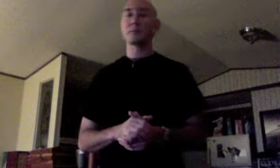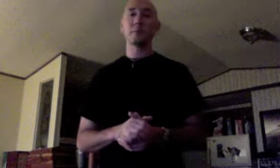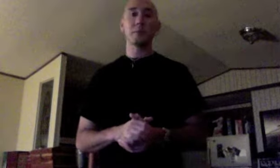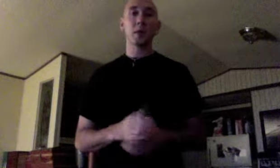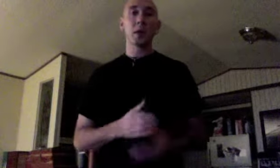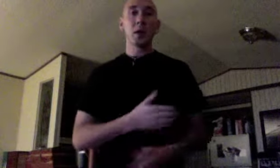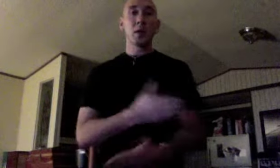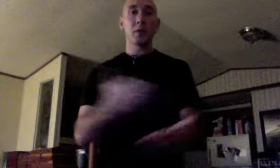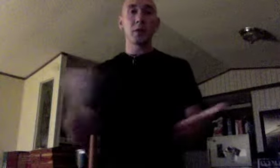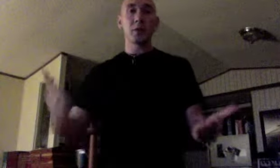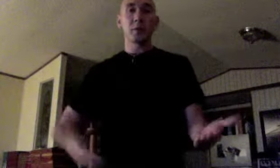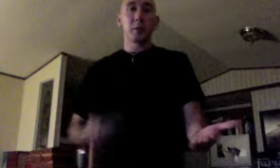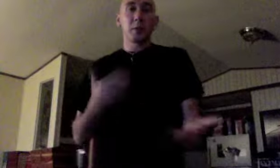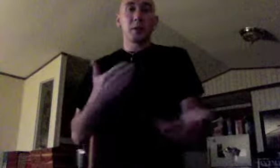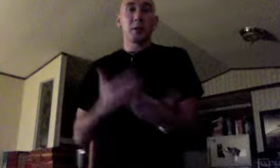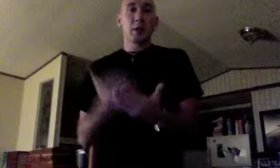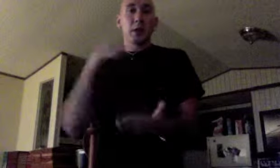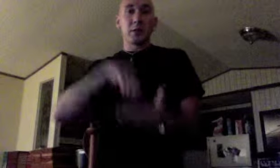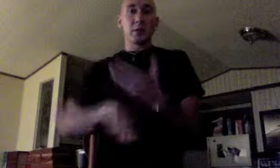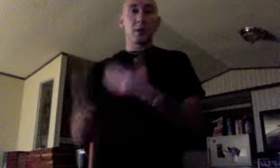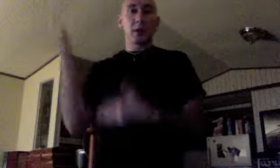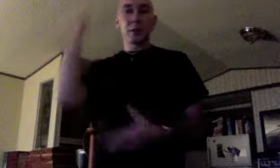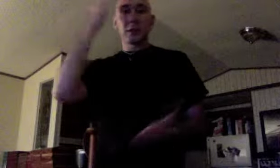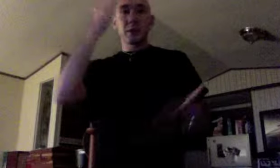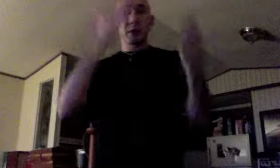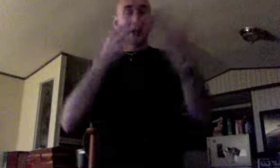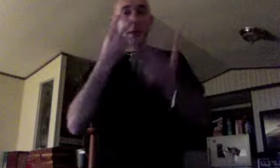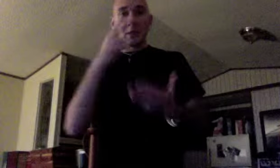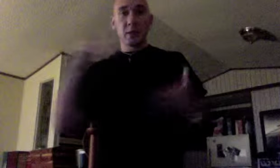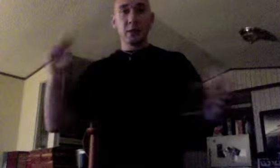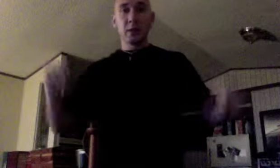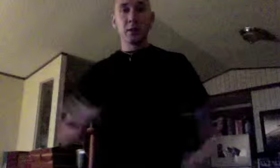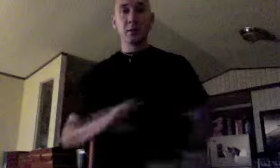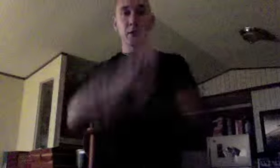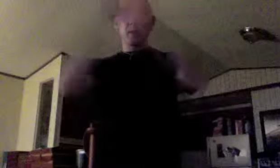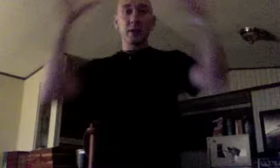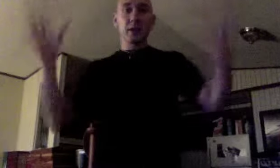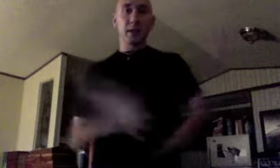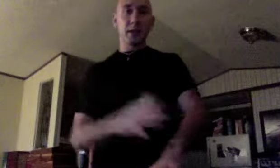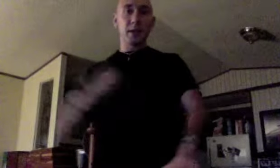Those born in darkness sing great light.